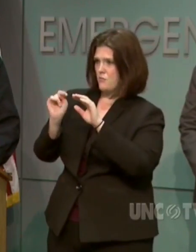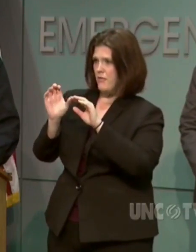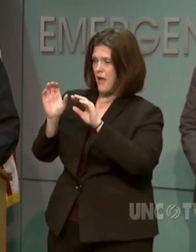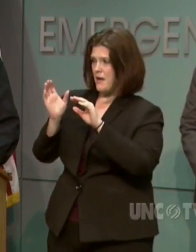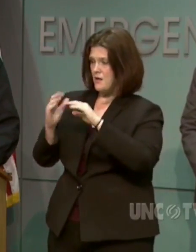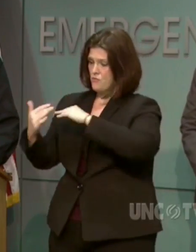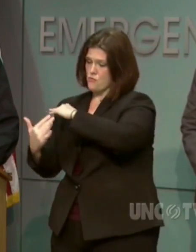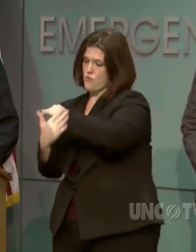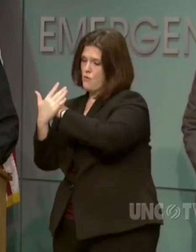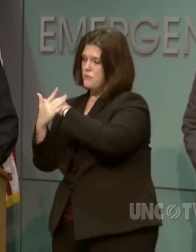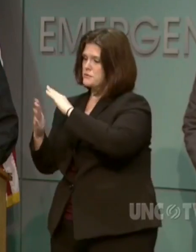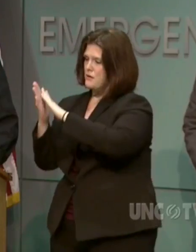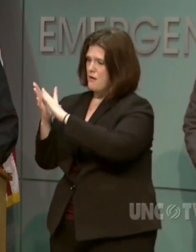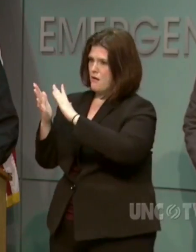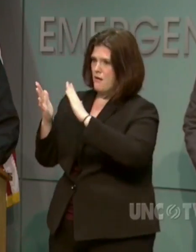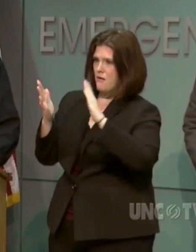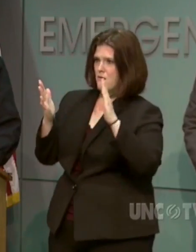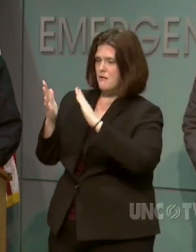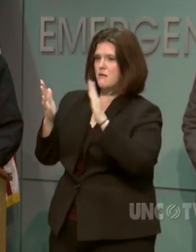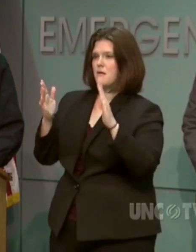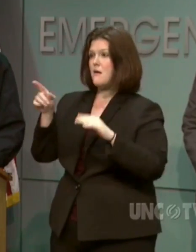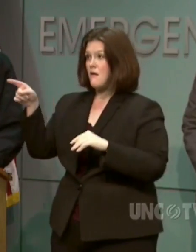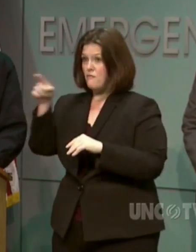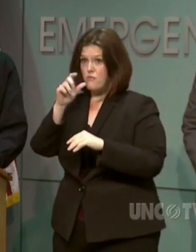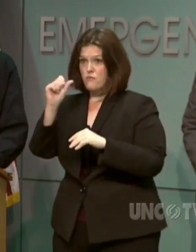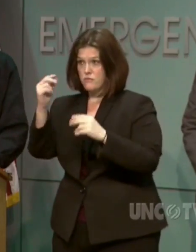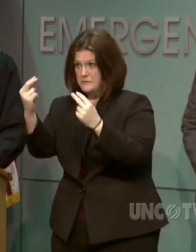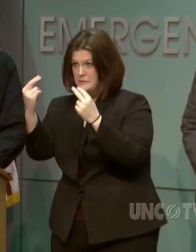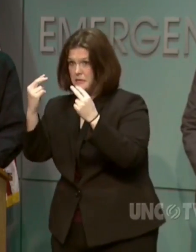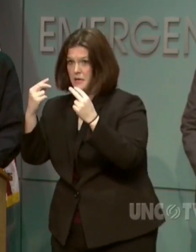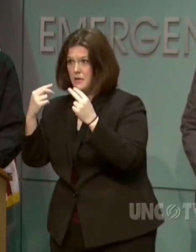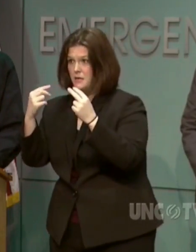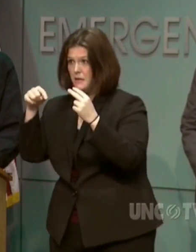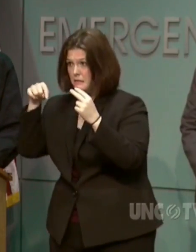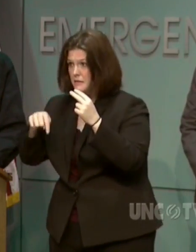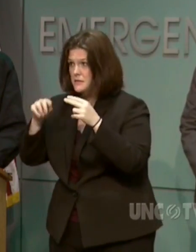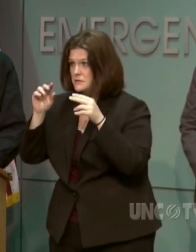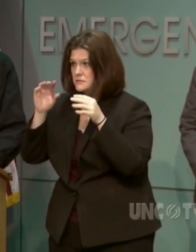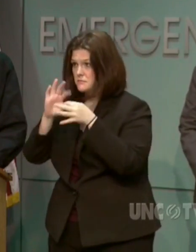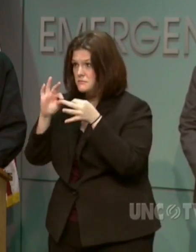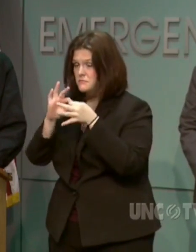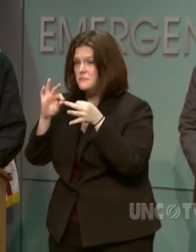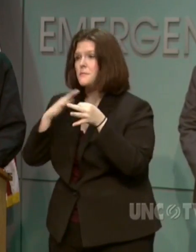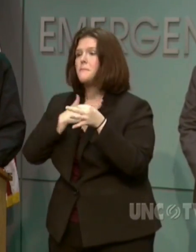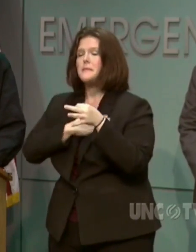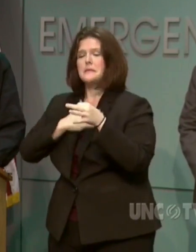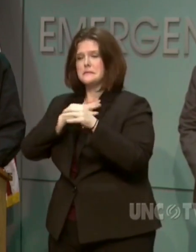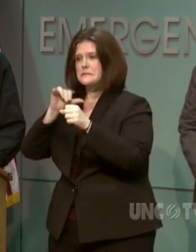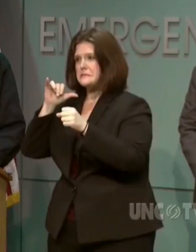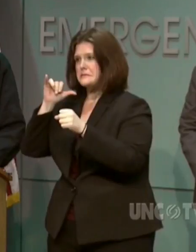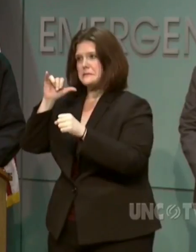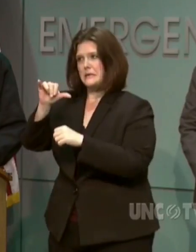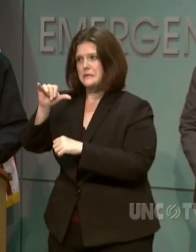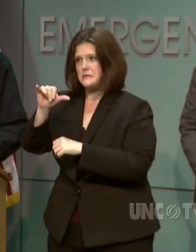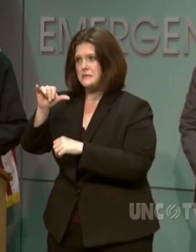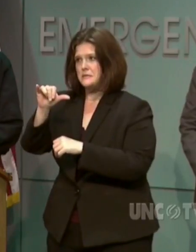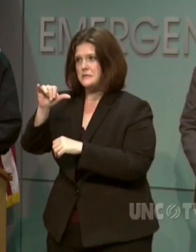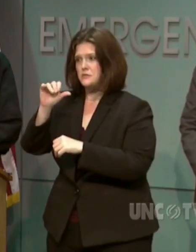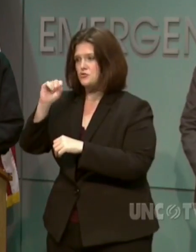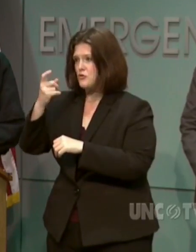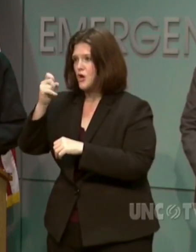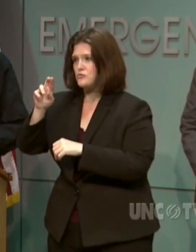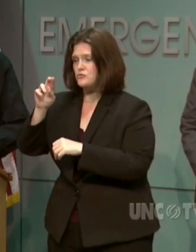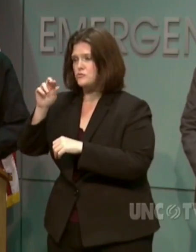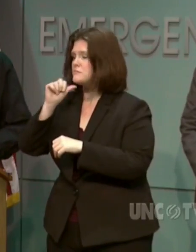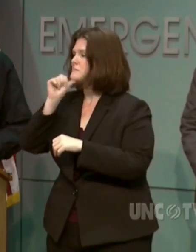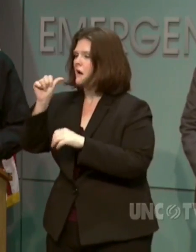past path, if you can hear me, please stay sheltered in place. Do